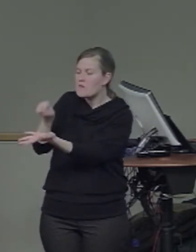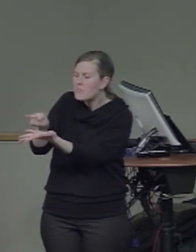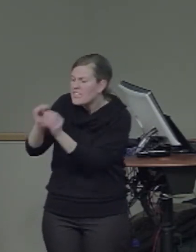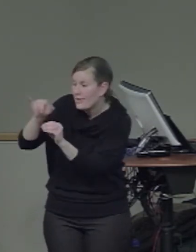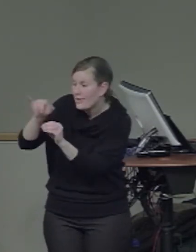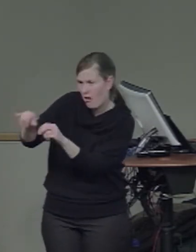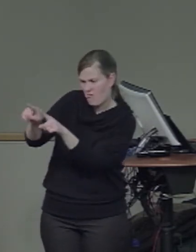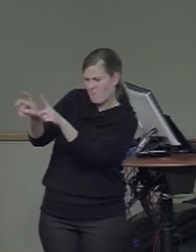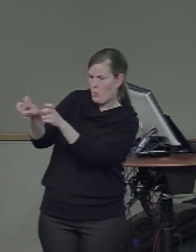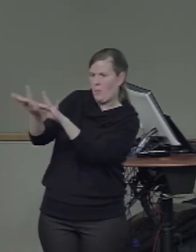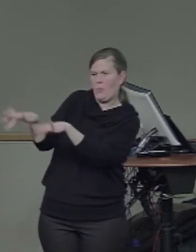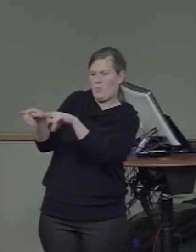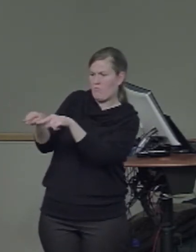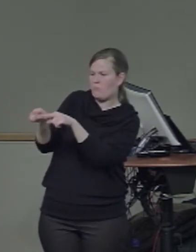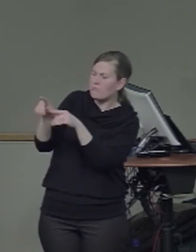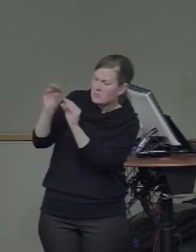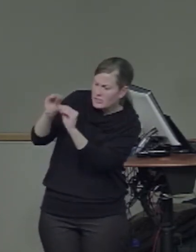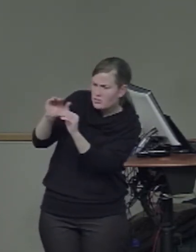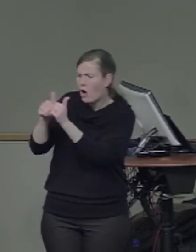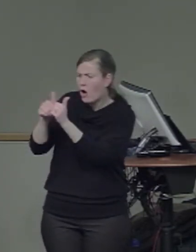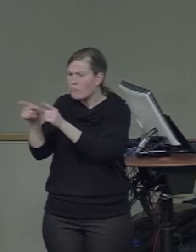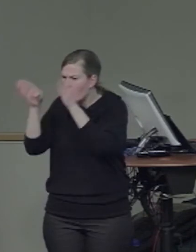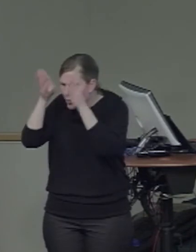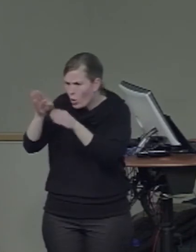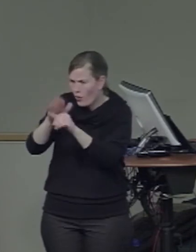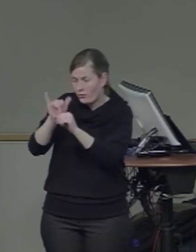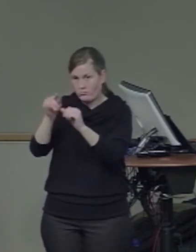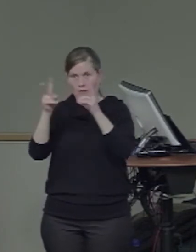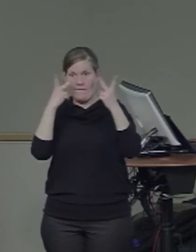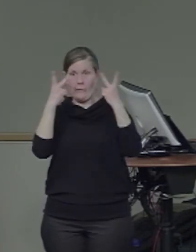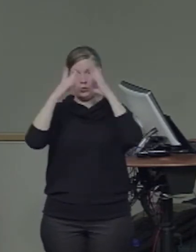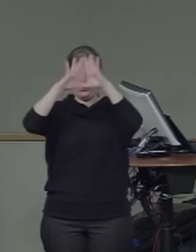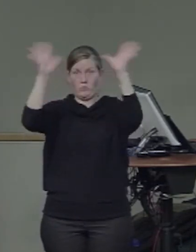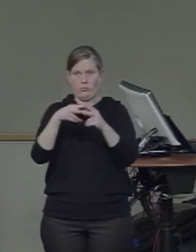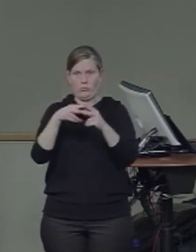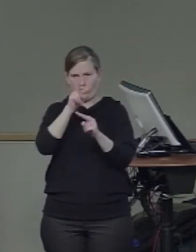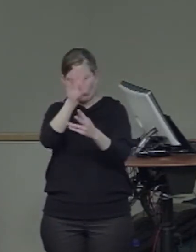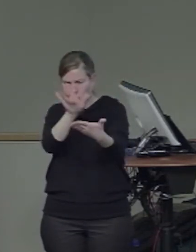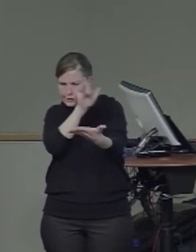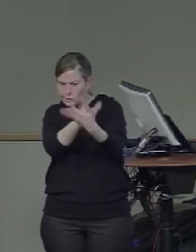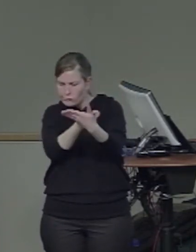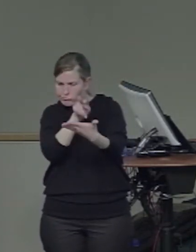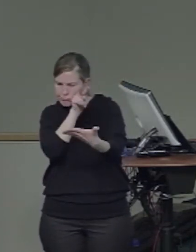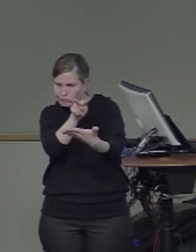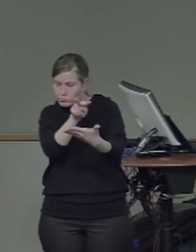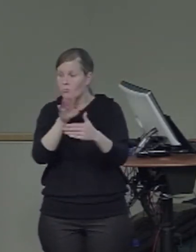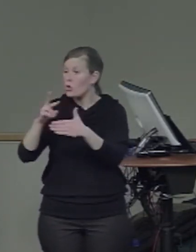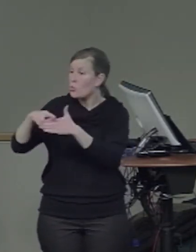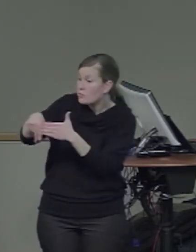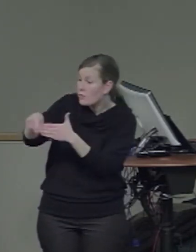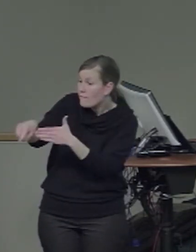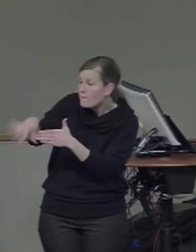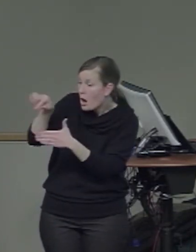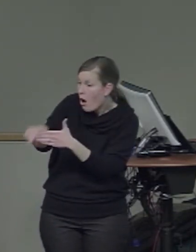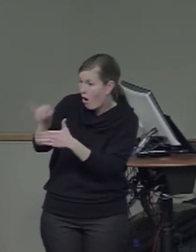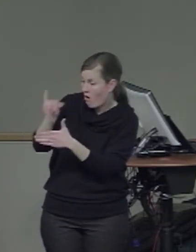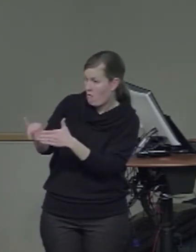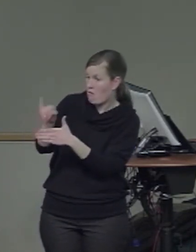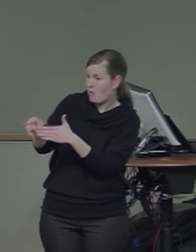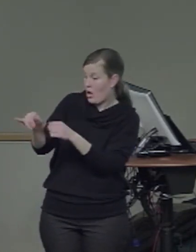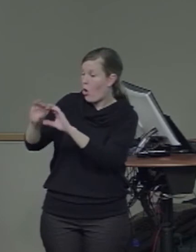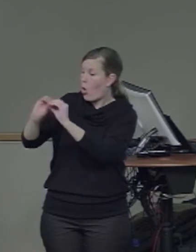demands on central vision, then the resulting organization has the observed type of